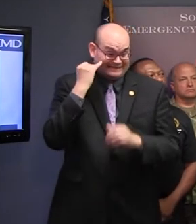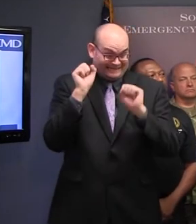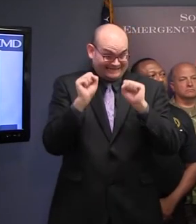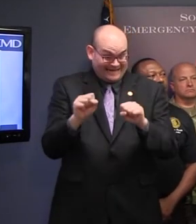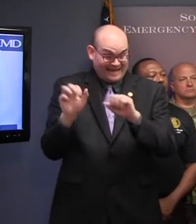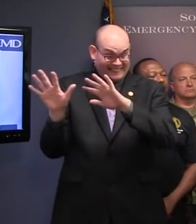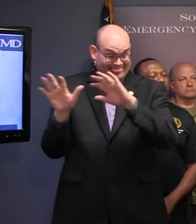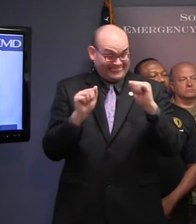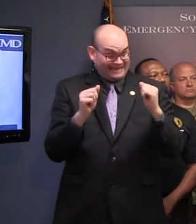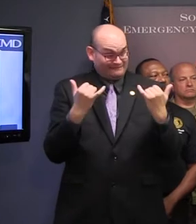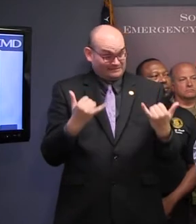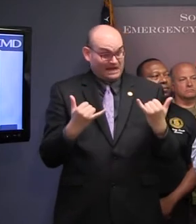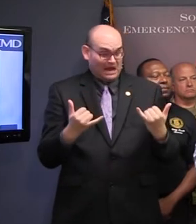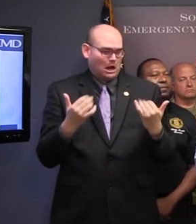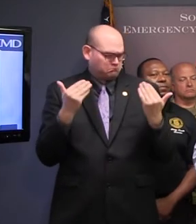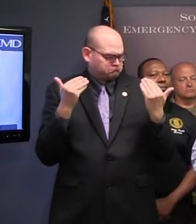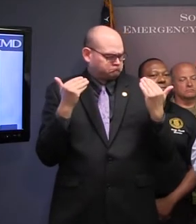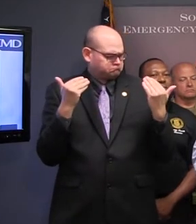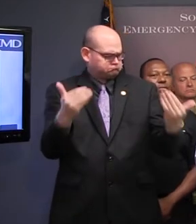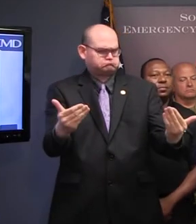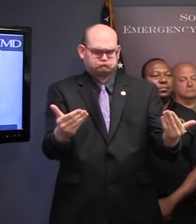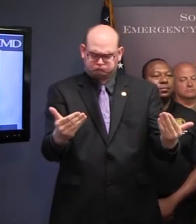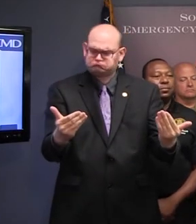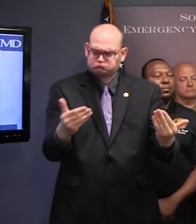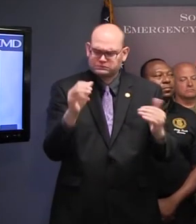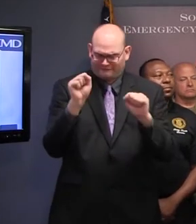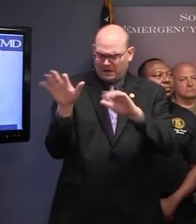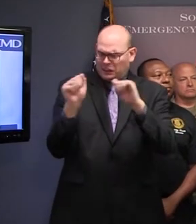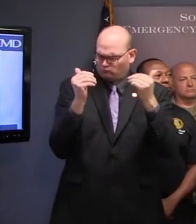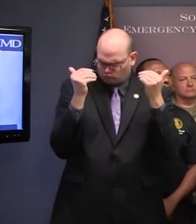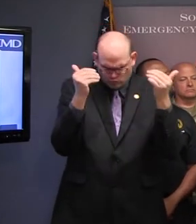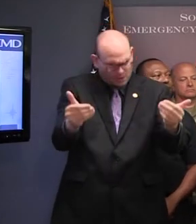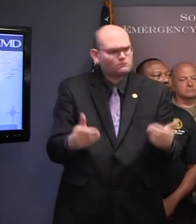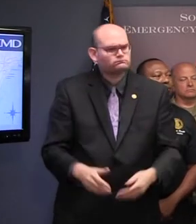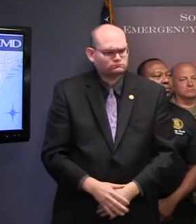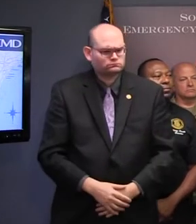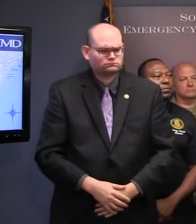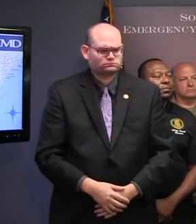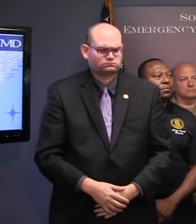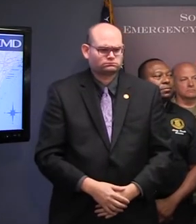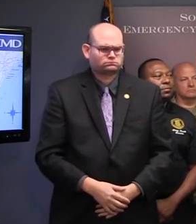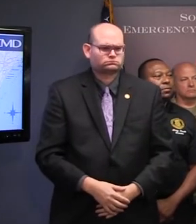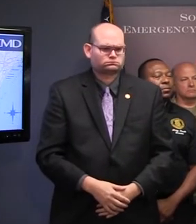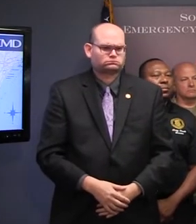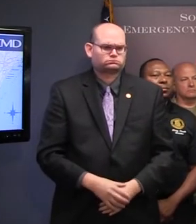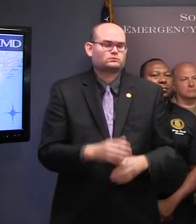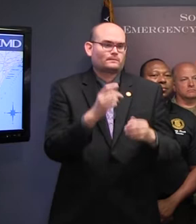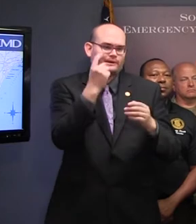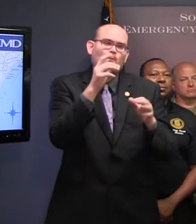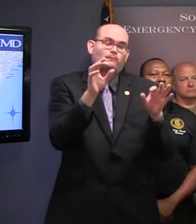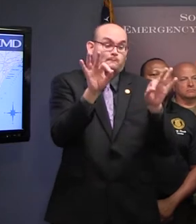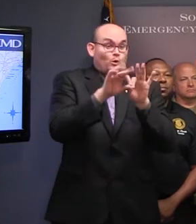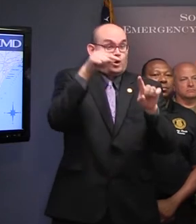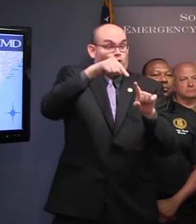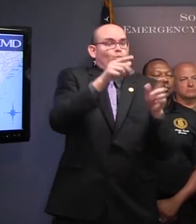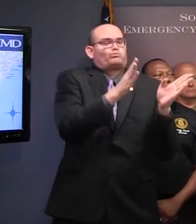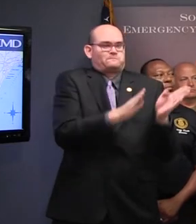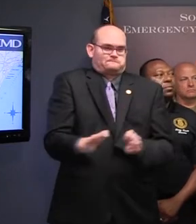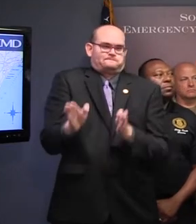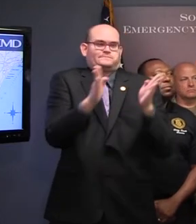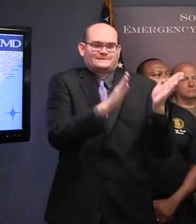But be sure, as we tell everybody, be prepared. Remember to put your important papers,